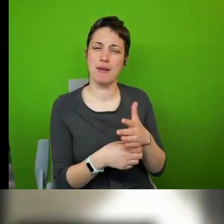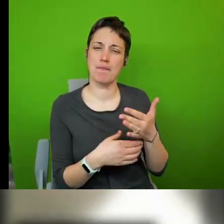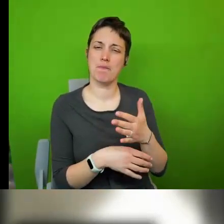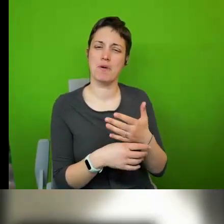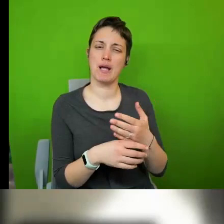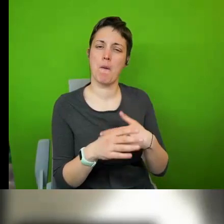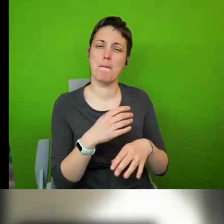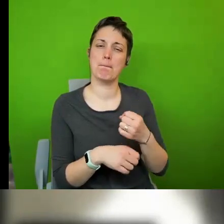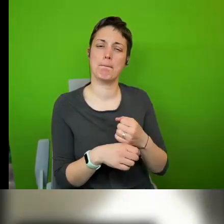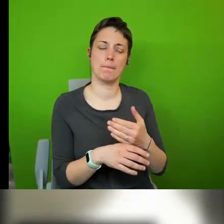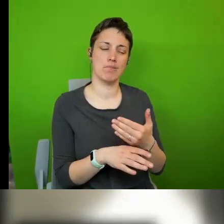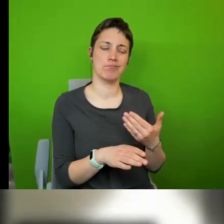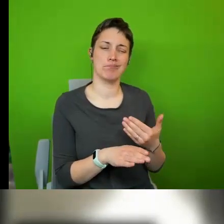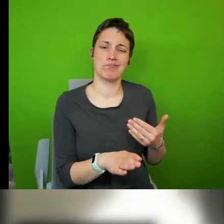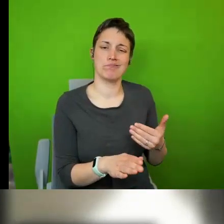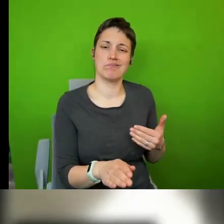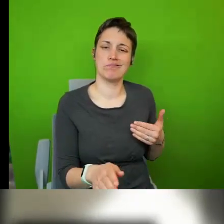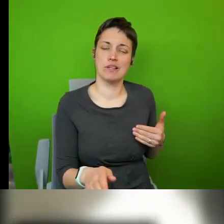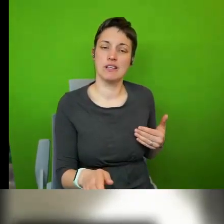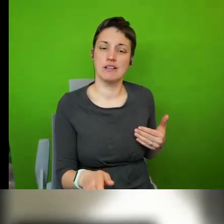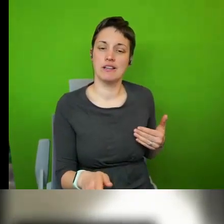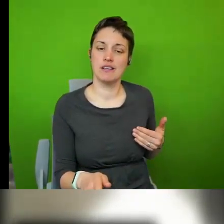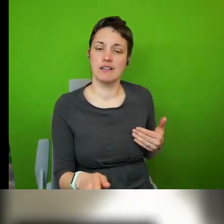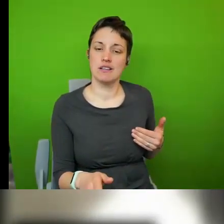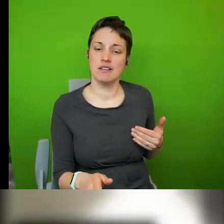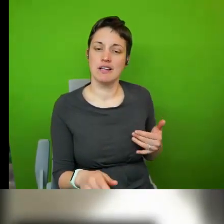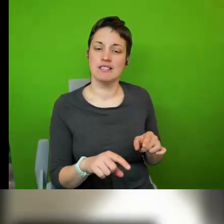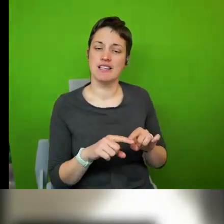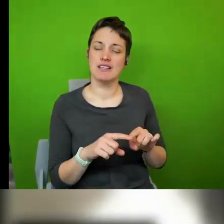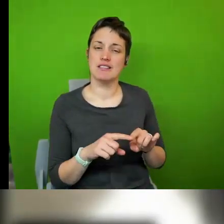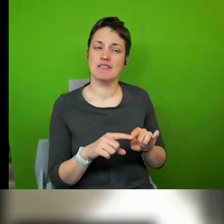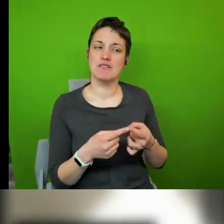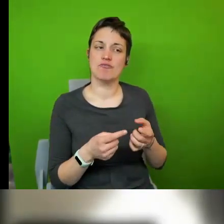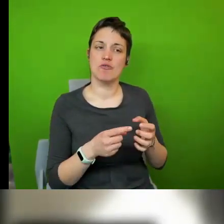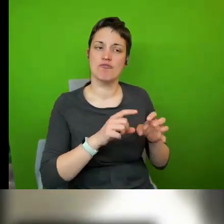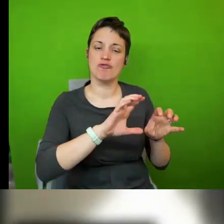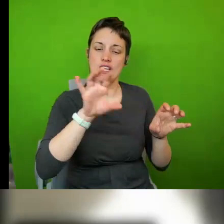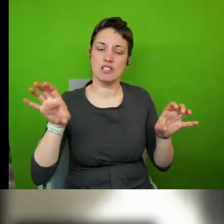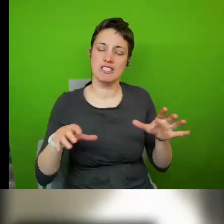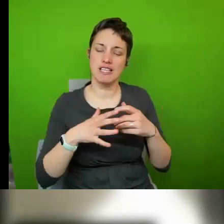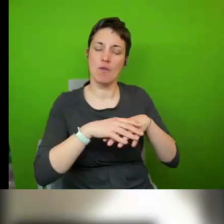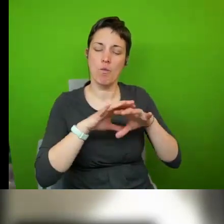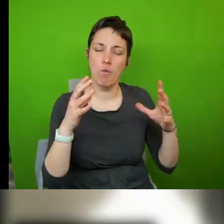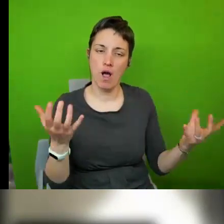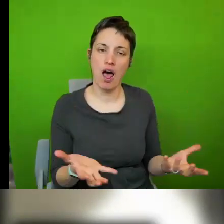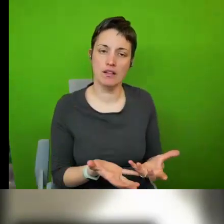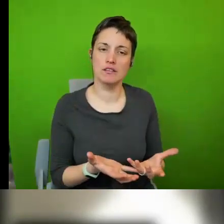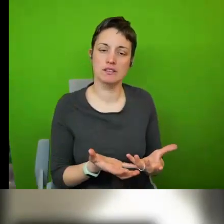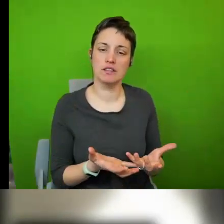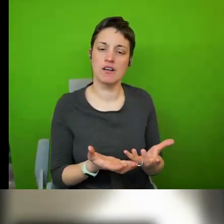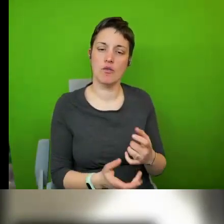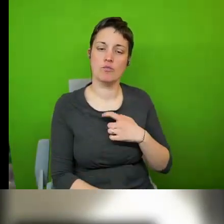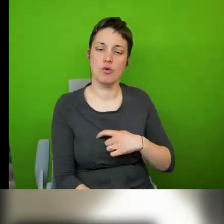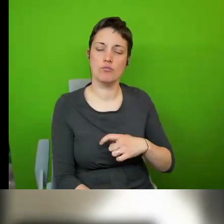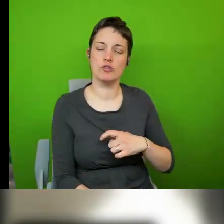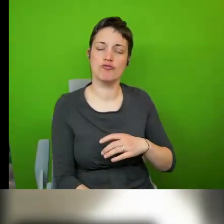importance of of the different regions of the world having their human rights cities and the human rights approaches we are moving a bit toward a situation in which